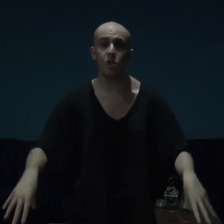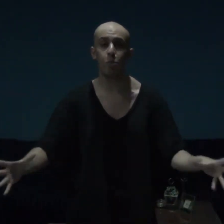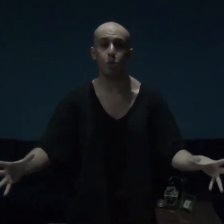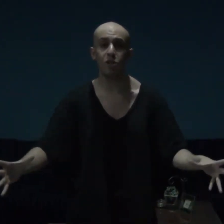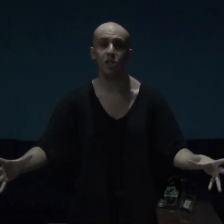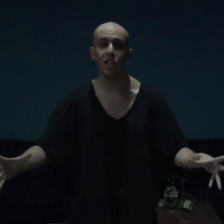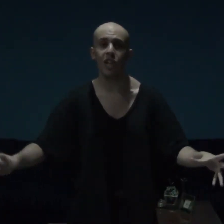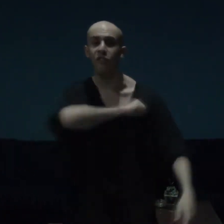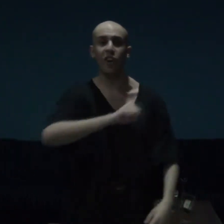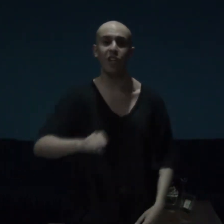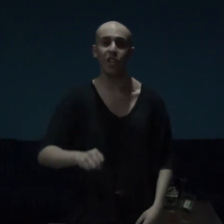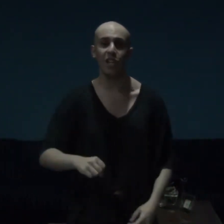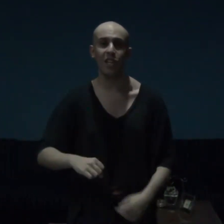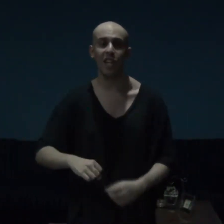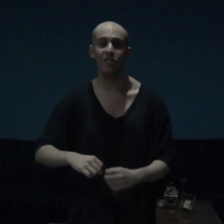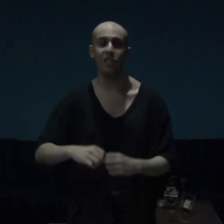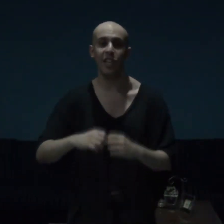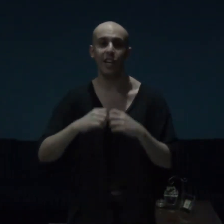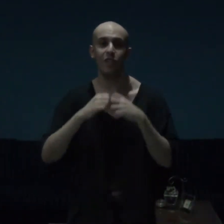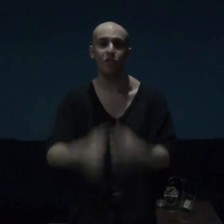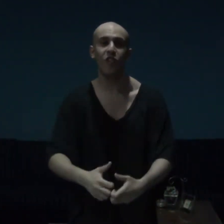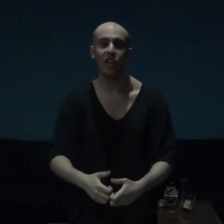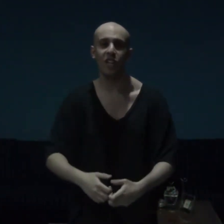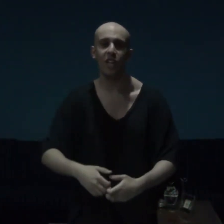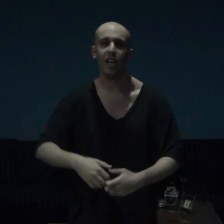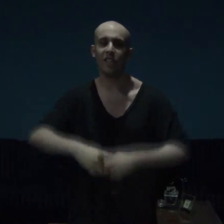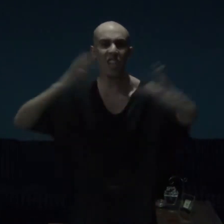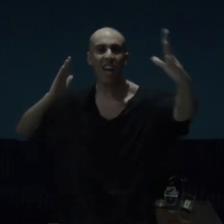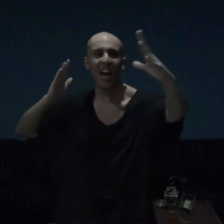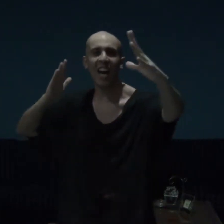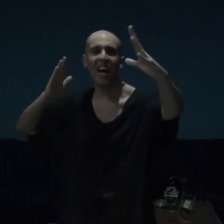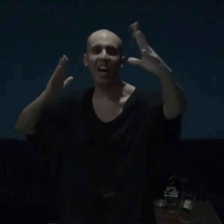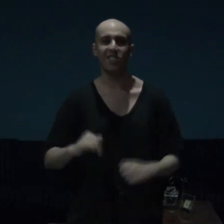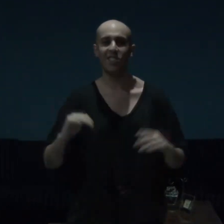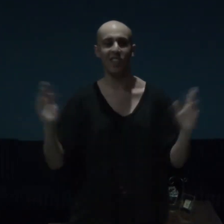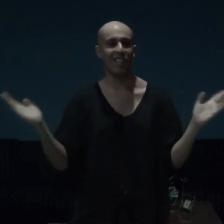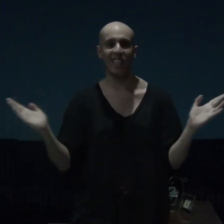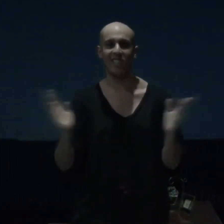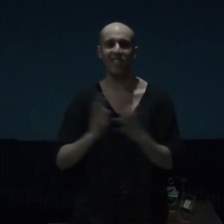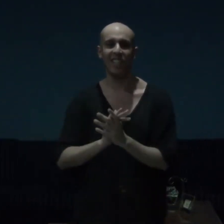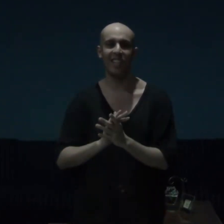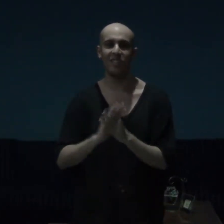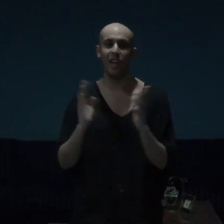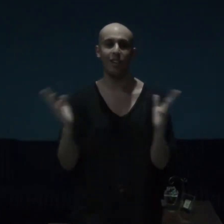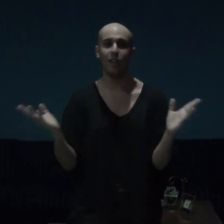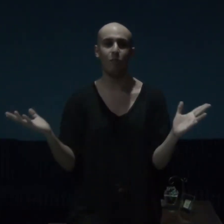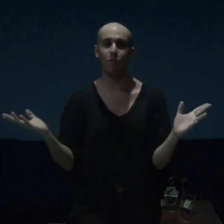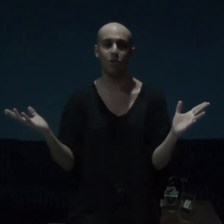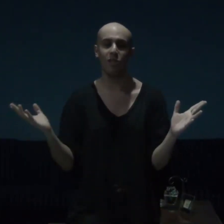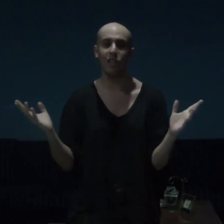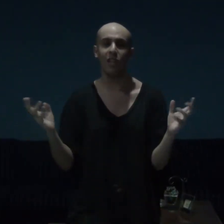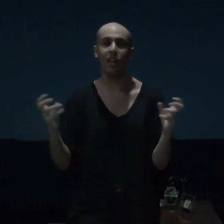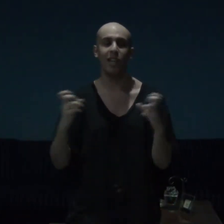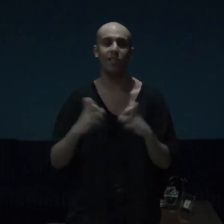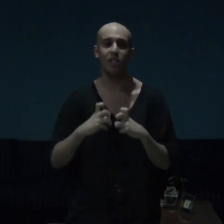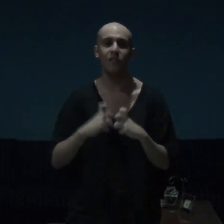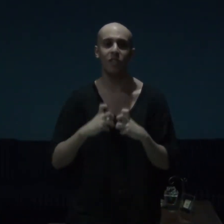Bruce Lee, fuck yeah, guys and gals, fuck yeah, sorry, guys and gals, I love Bruce Lee, and I definitely